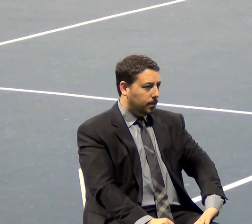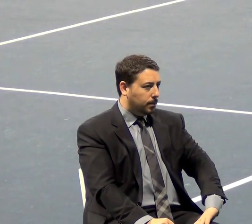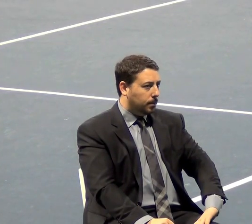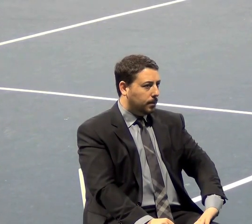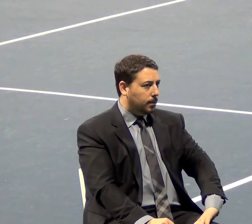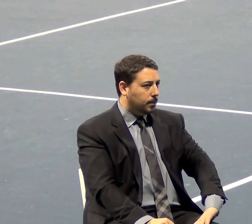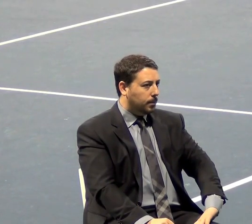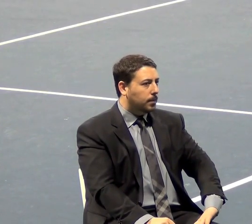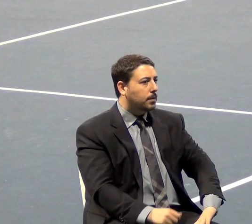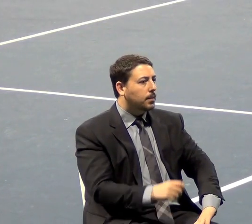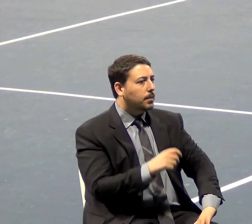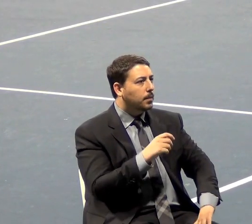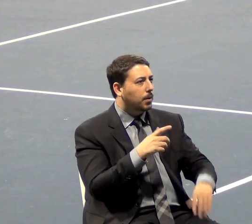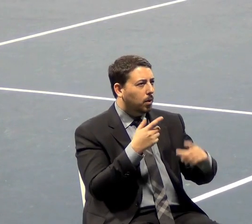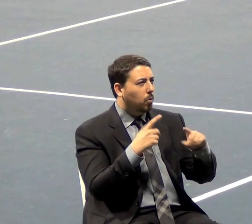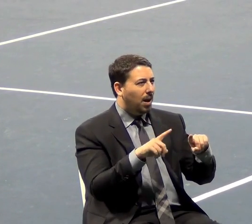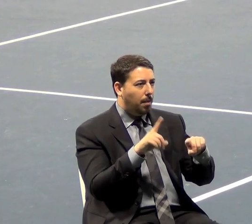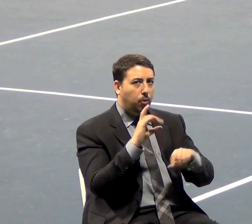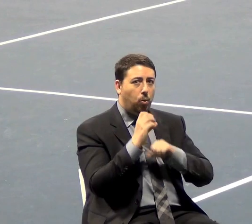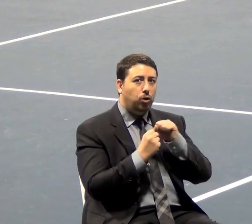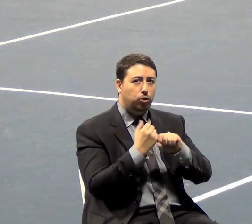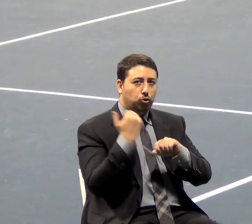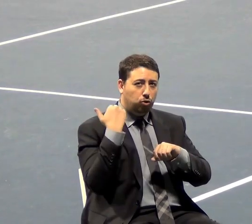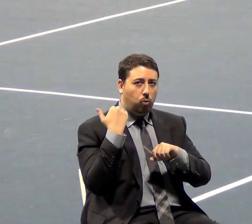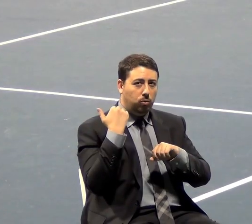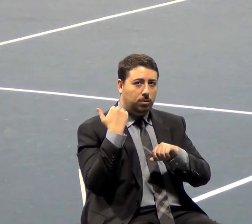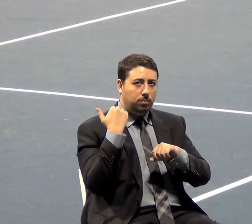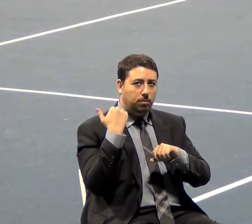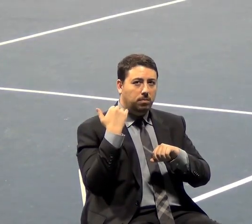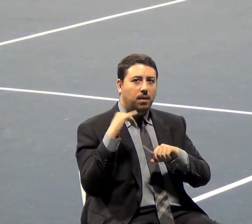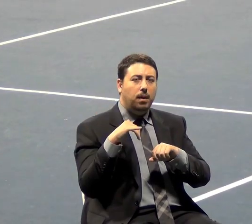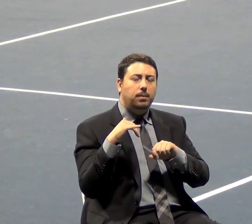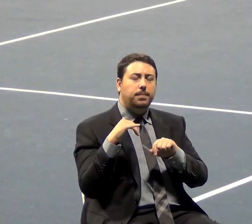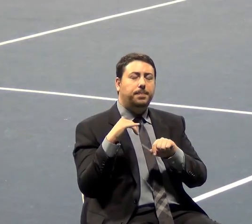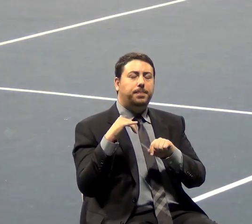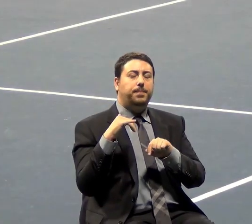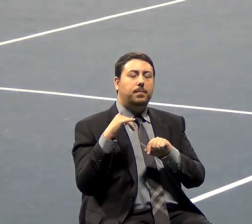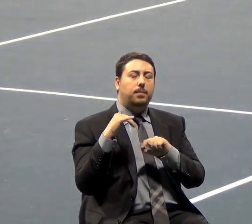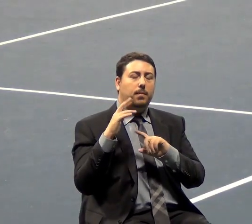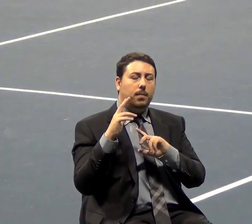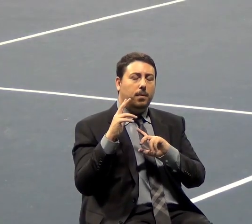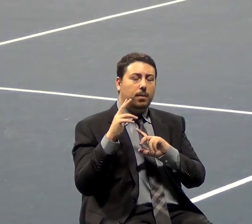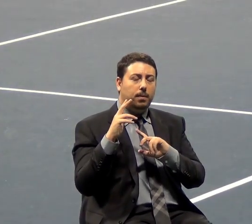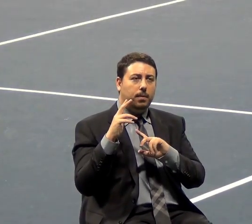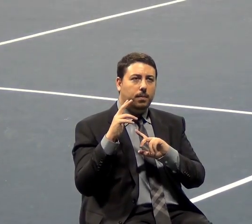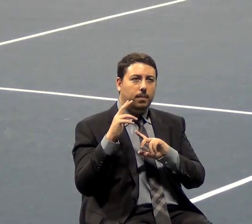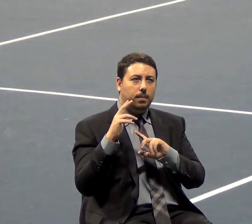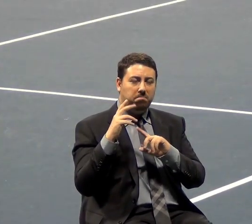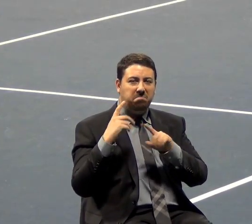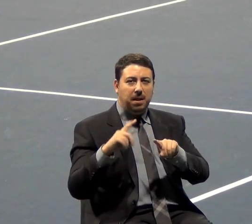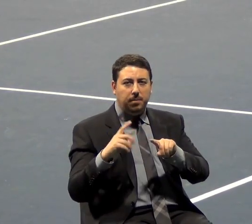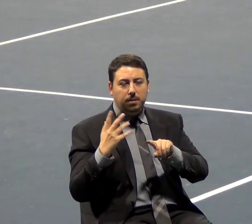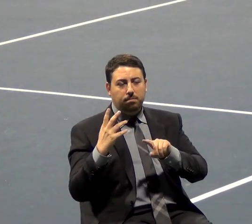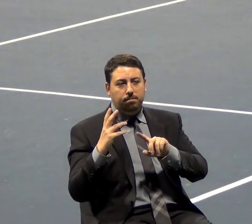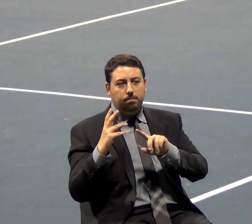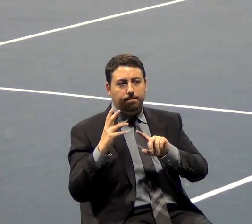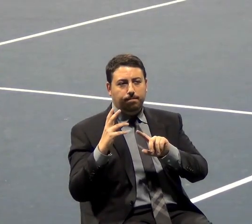What happened 100 years ago or so was that people were enjoying the